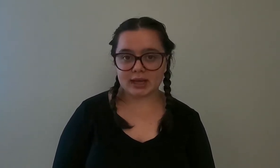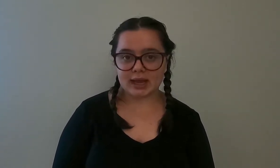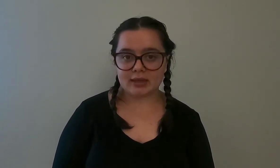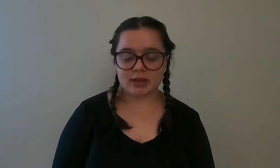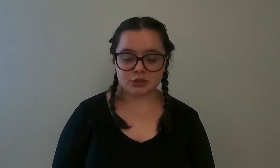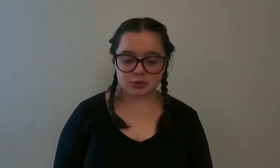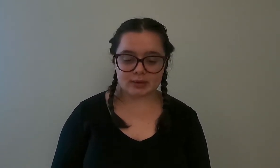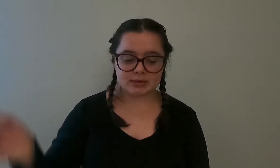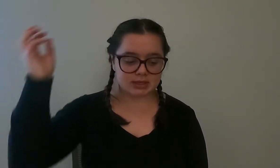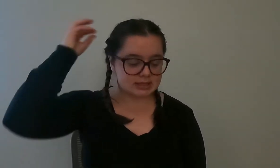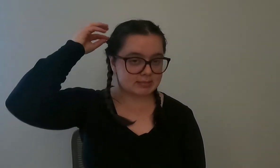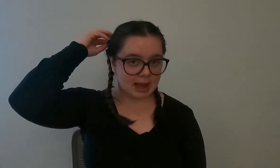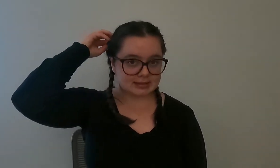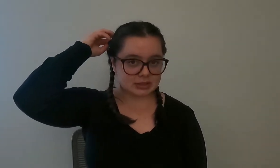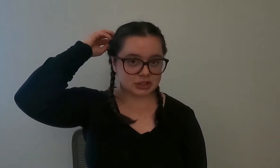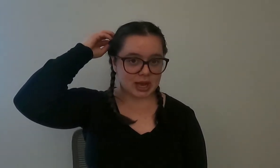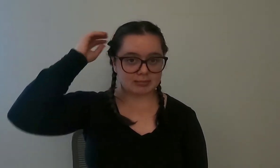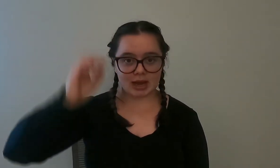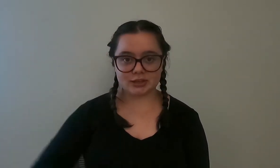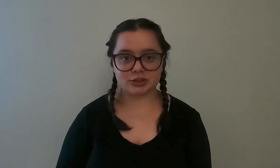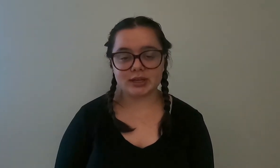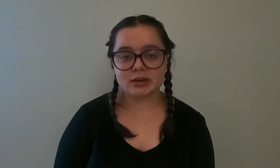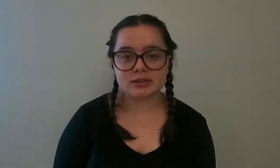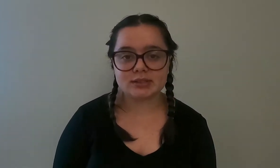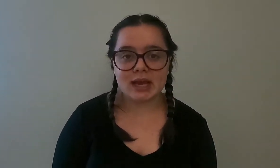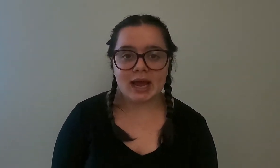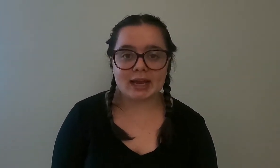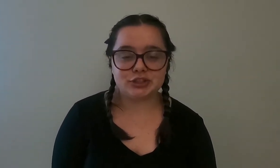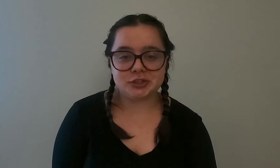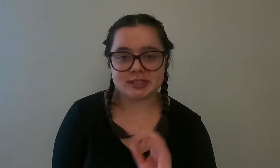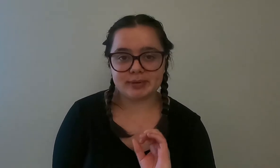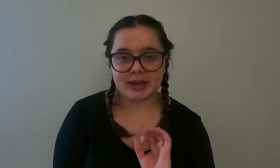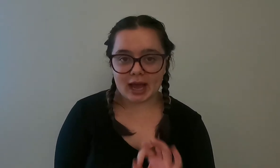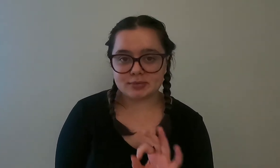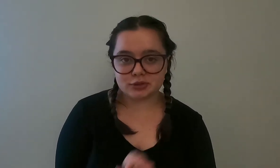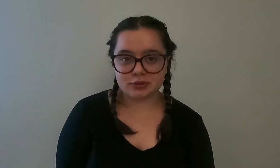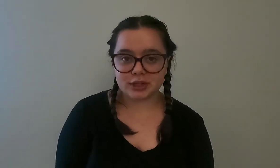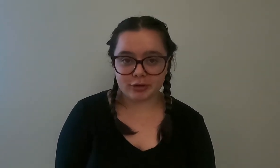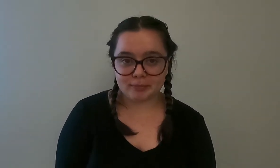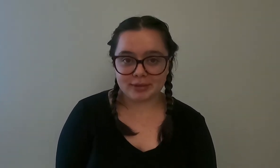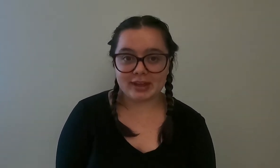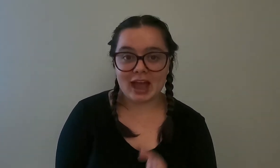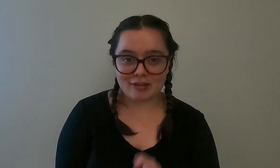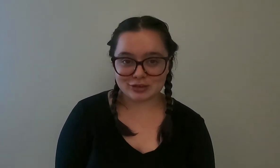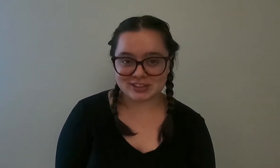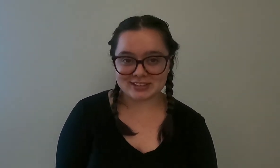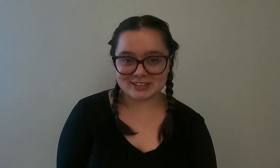and they trimmed these mats that she had behind her ears and she's been absolutely grumpy ever since